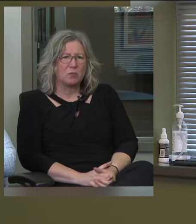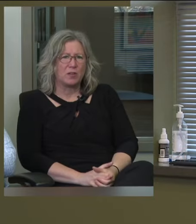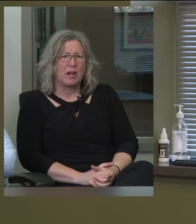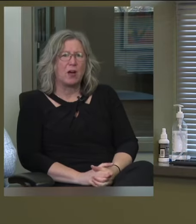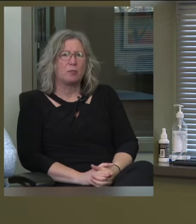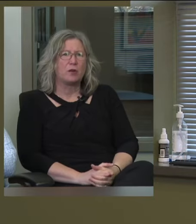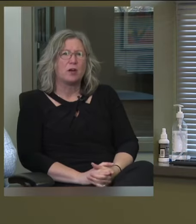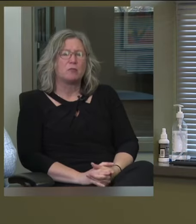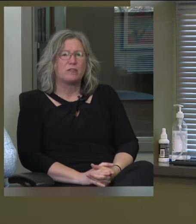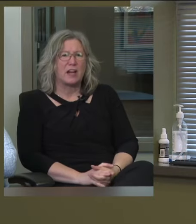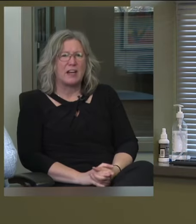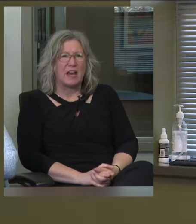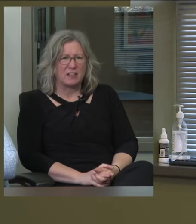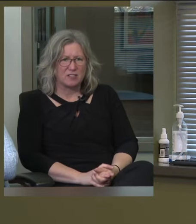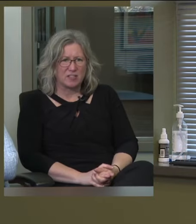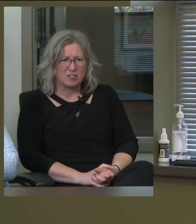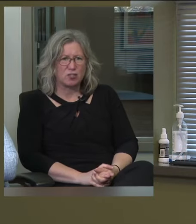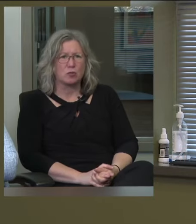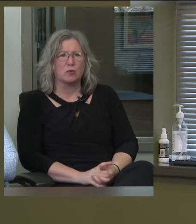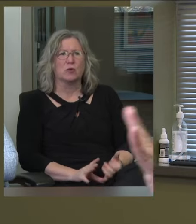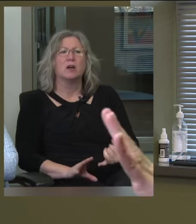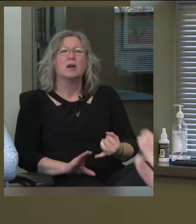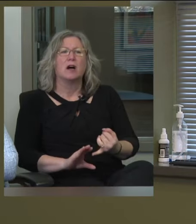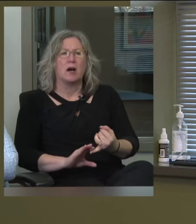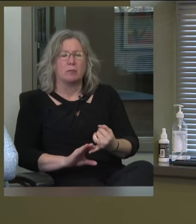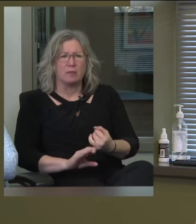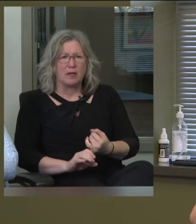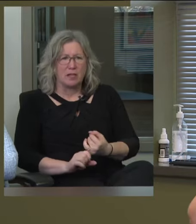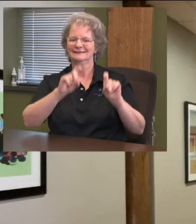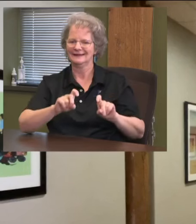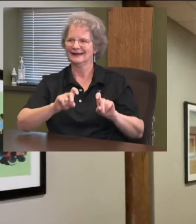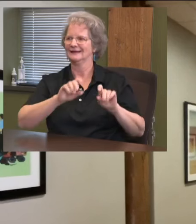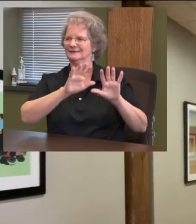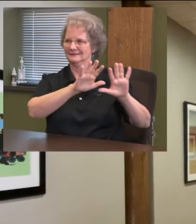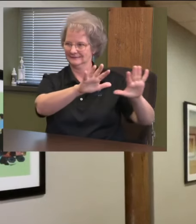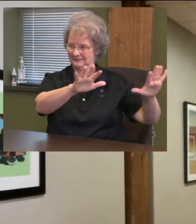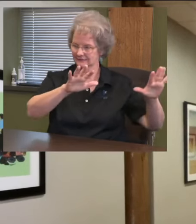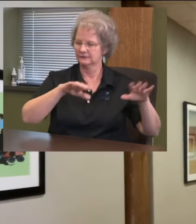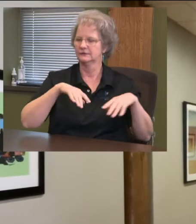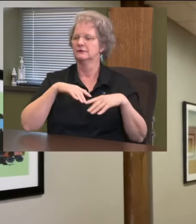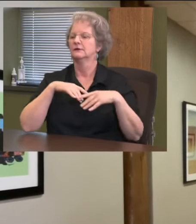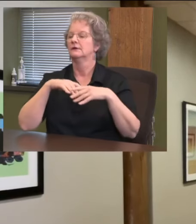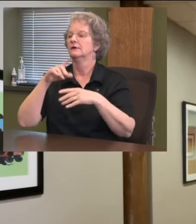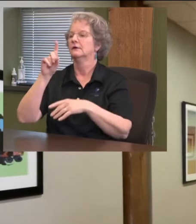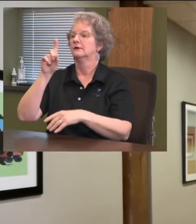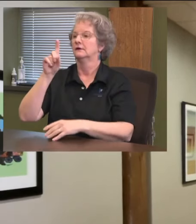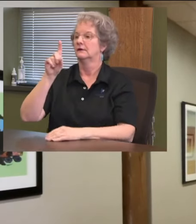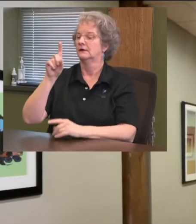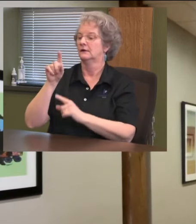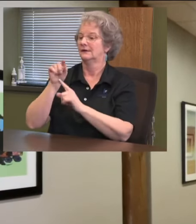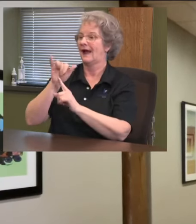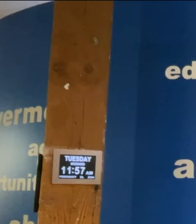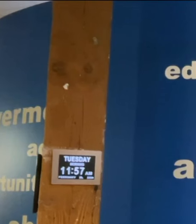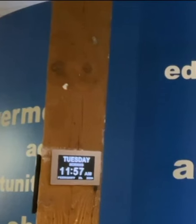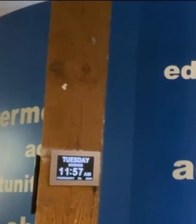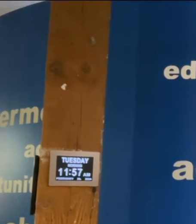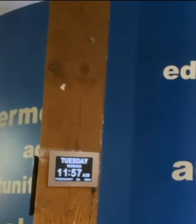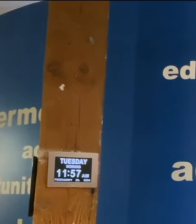would help provide access to educational institutions, testing. With no luck,